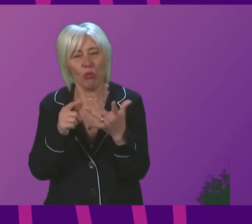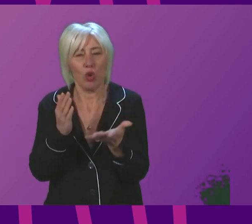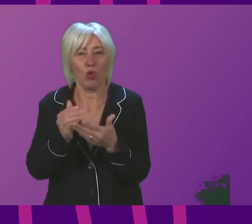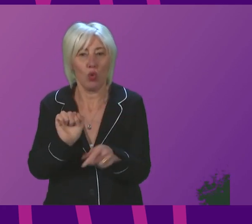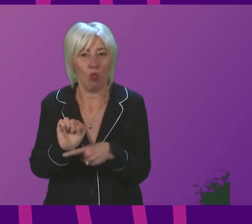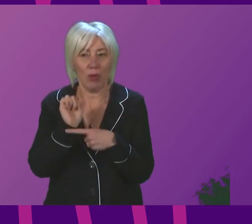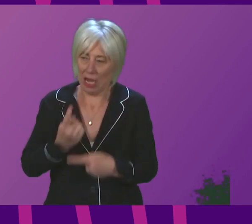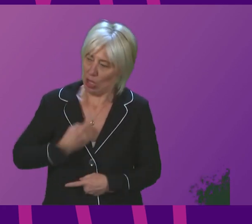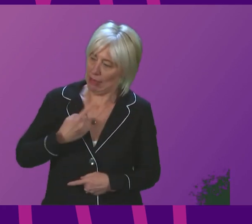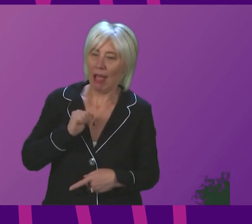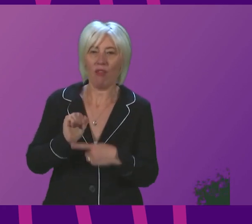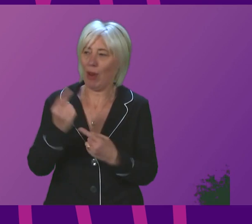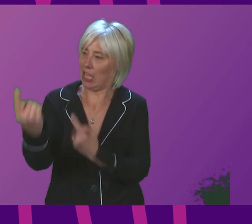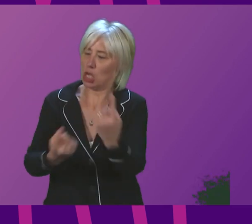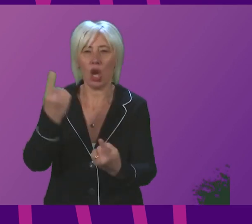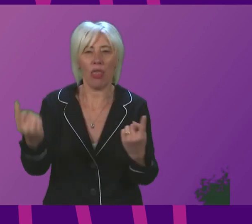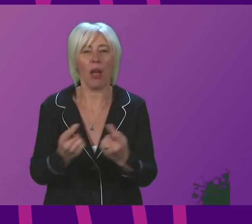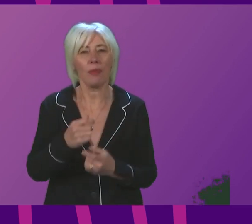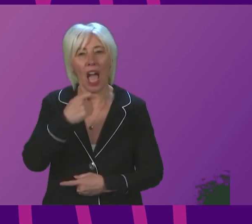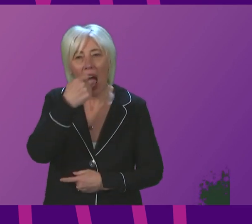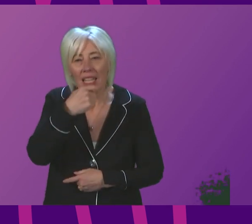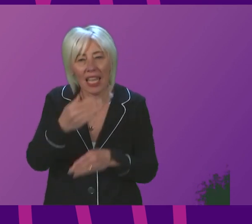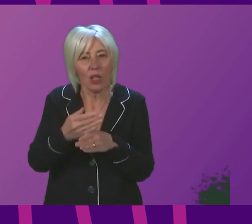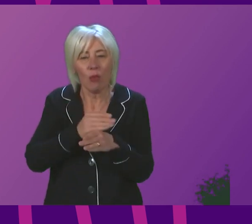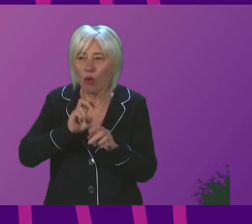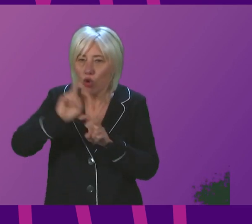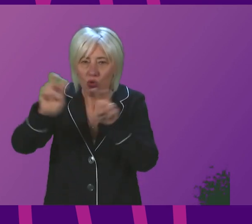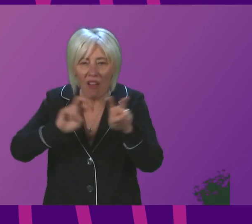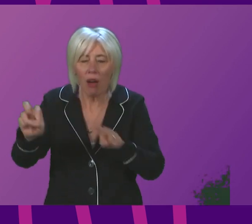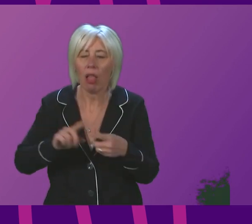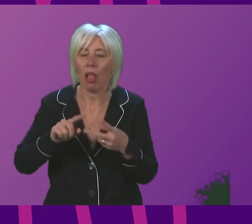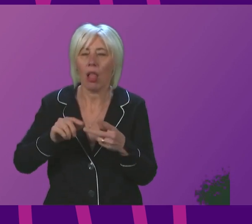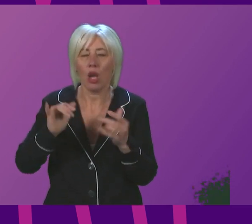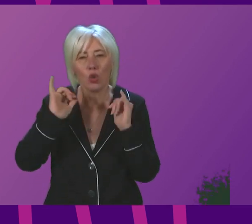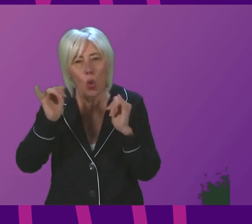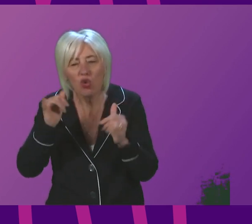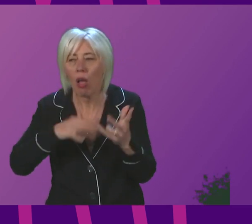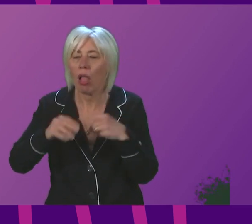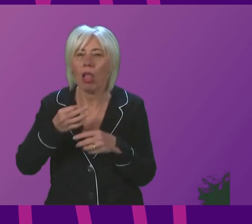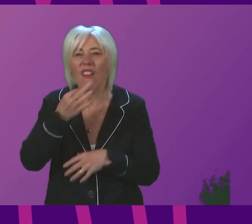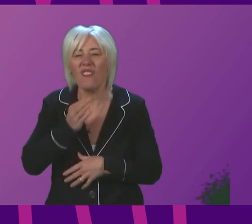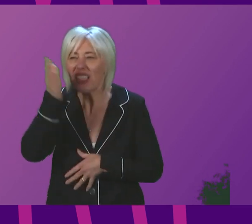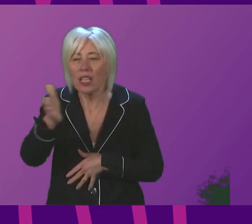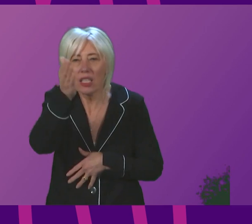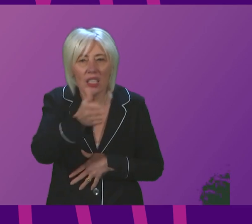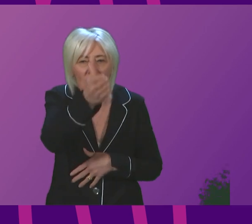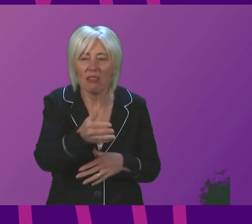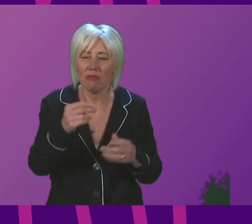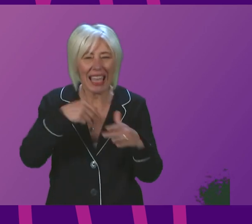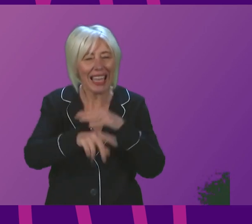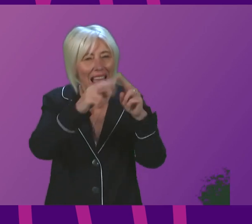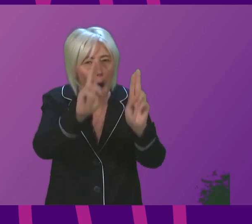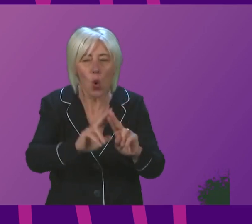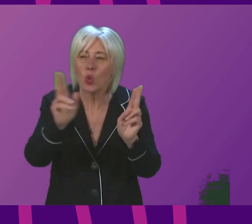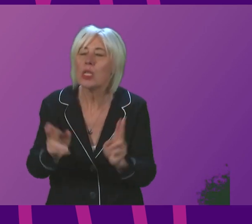That will include testing before travelling, socialising, visiting busy places, visiting other people in their houses,